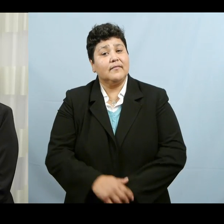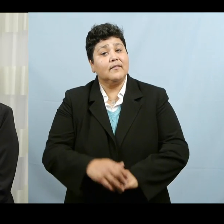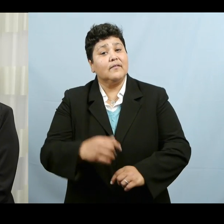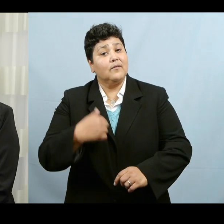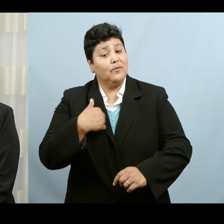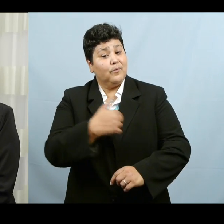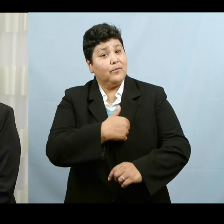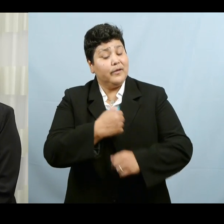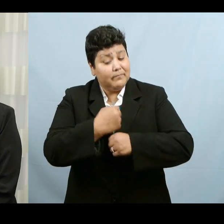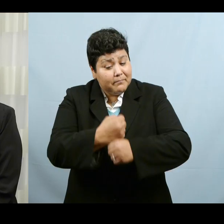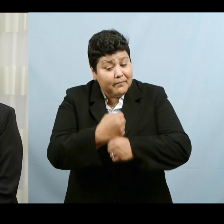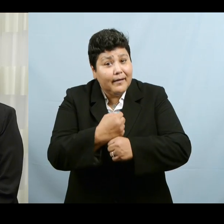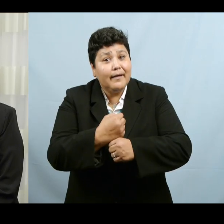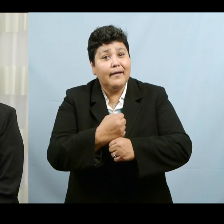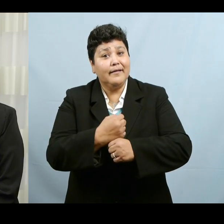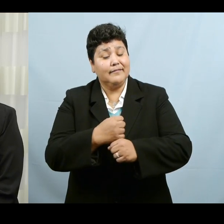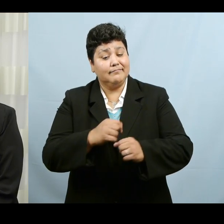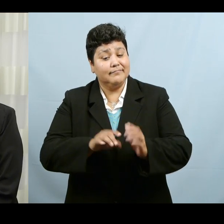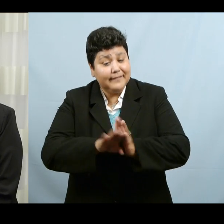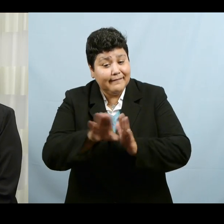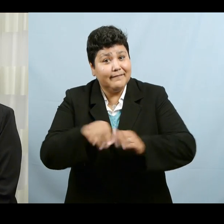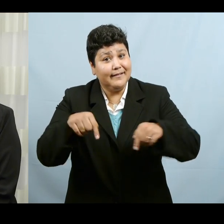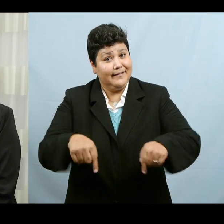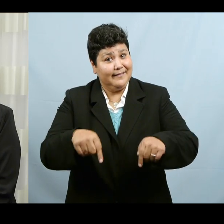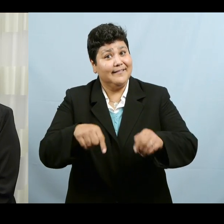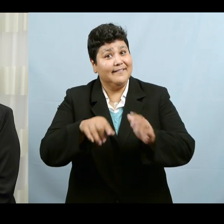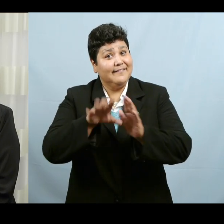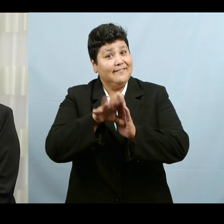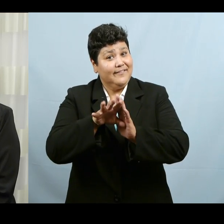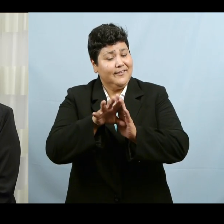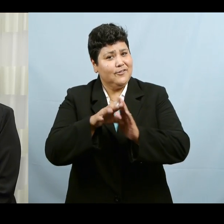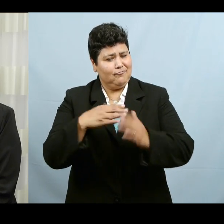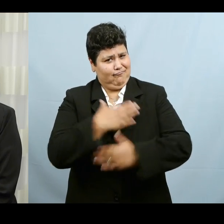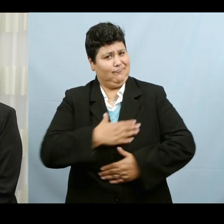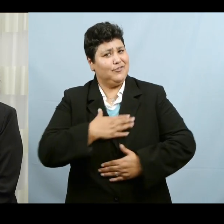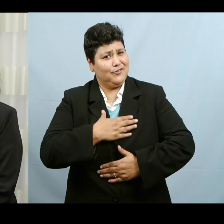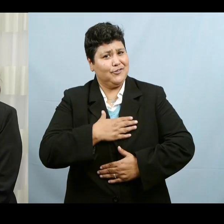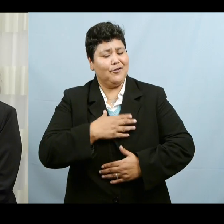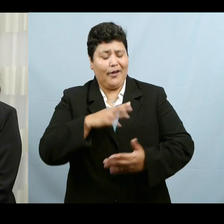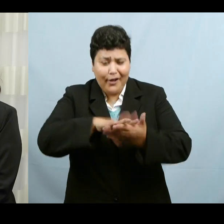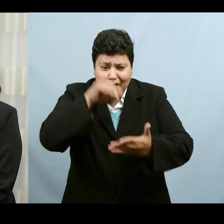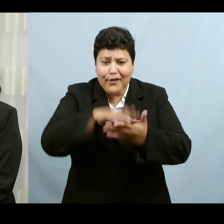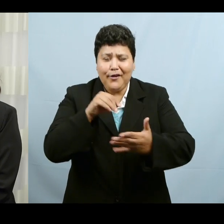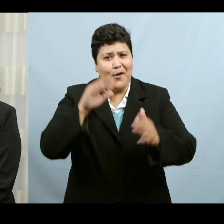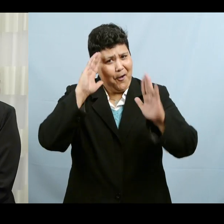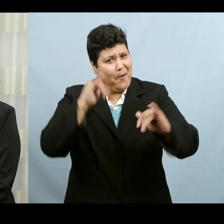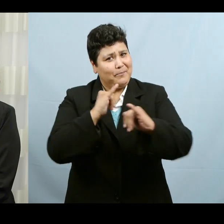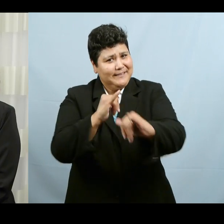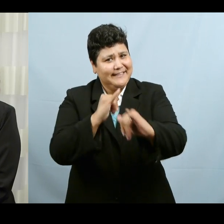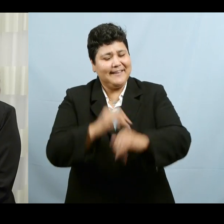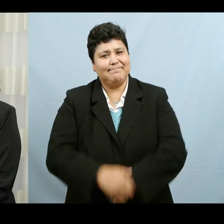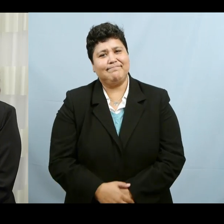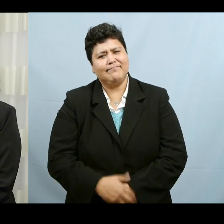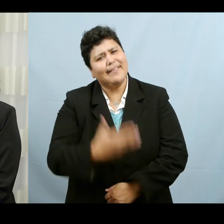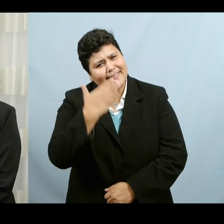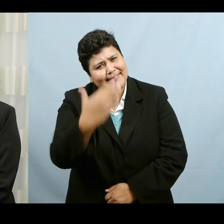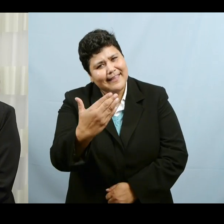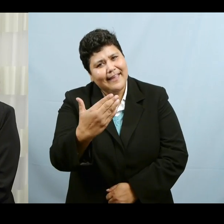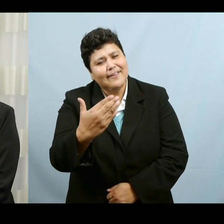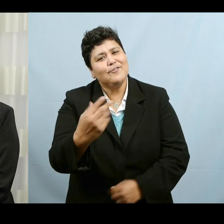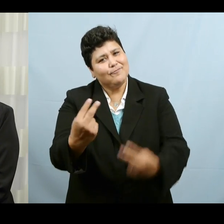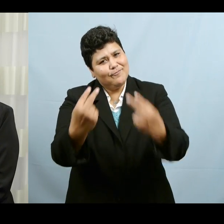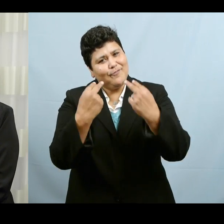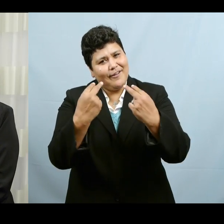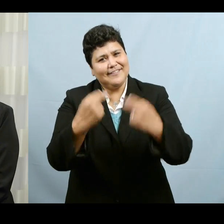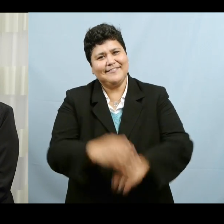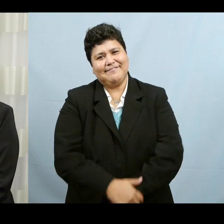We hope that you will benefit and learn from this tool as much as we did in bringing it together. Thank you for taking the time to